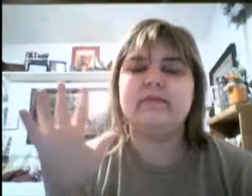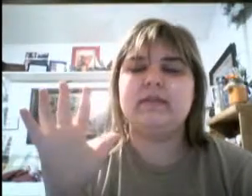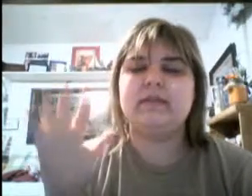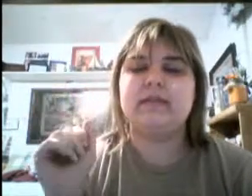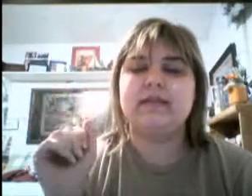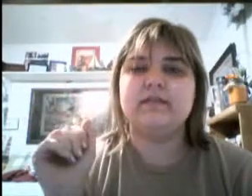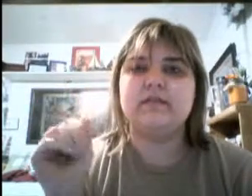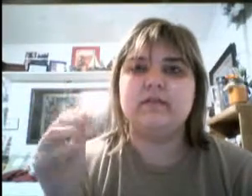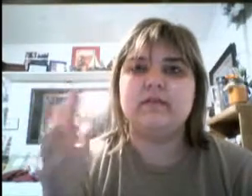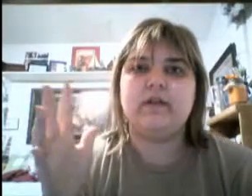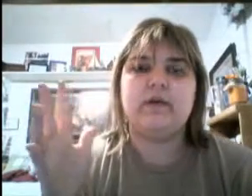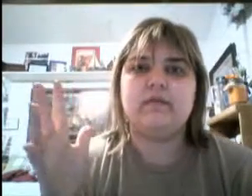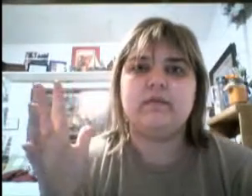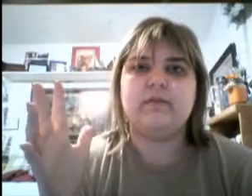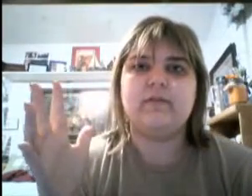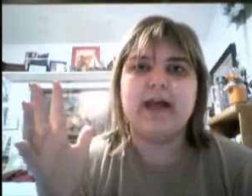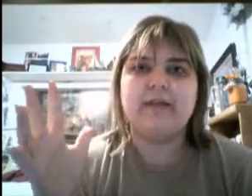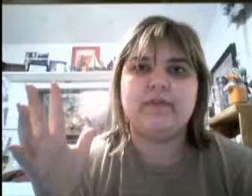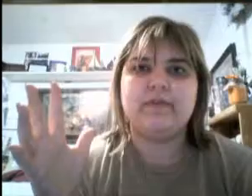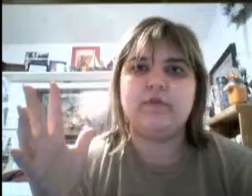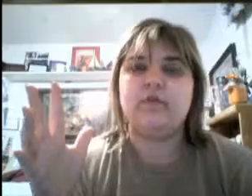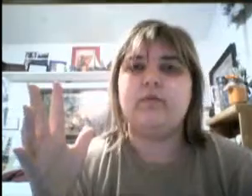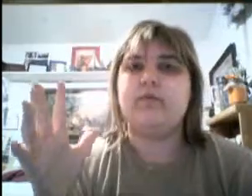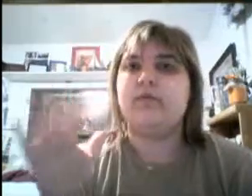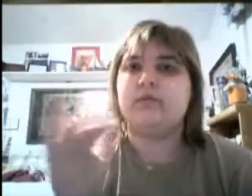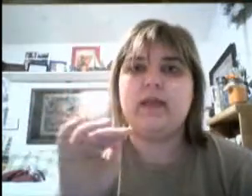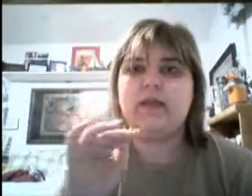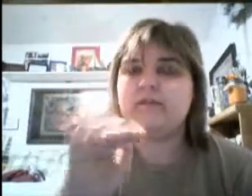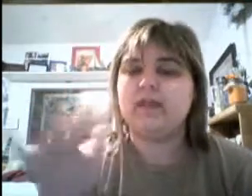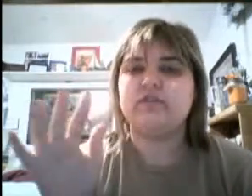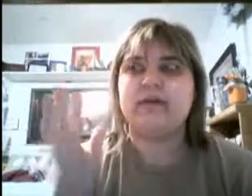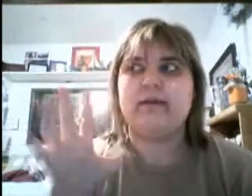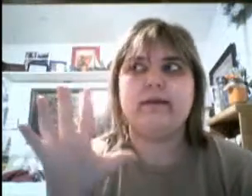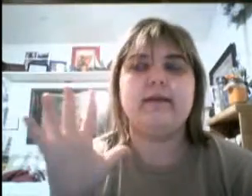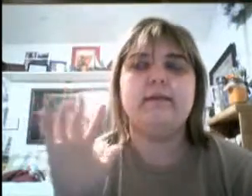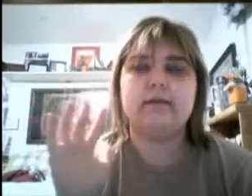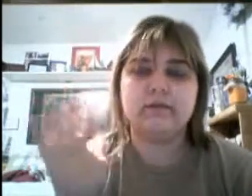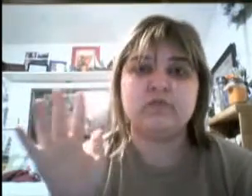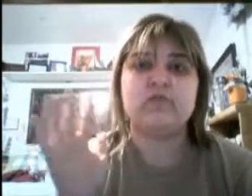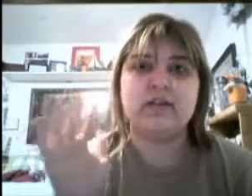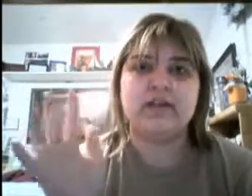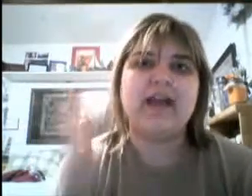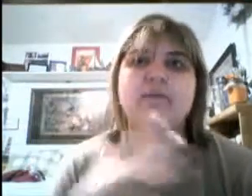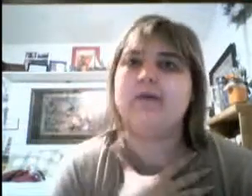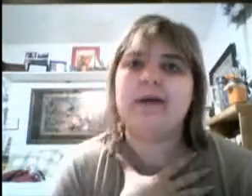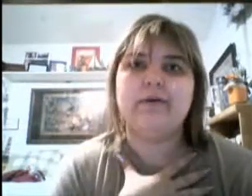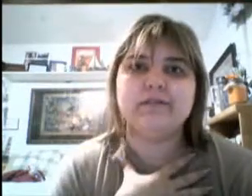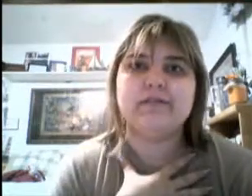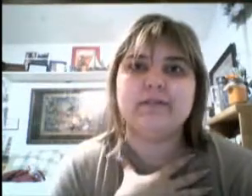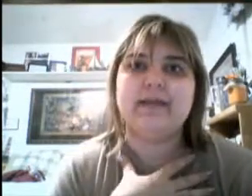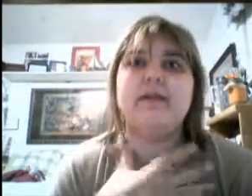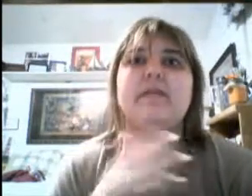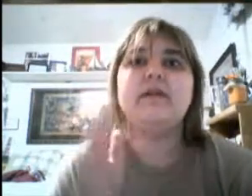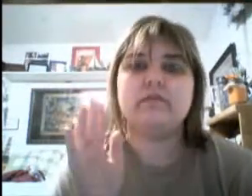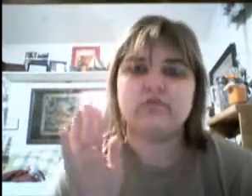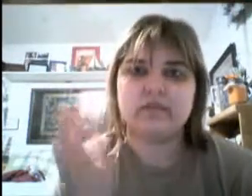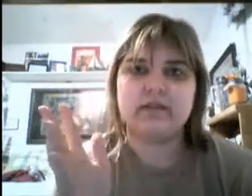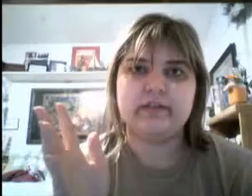Uh, because, you know, the vibe in the room after that trailer, it, it was really, I don't know how else to explain it, but it was really